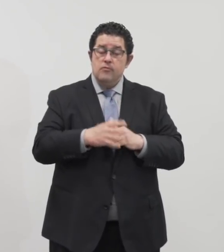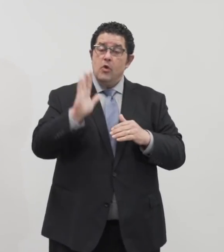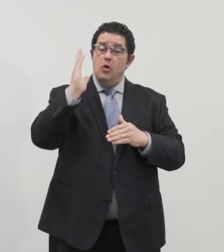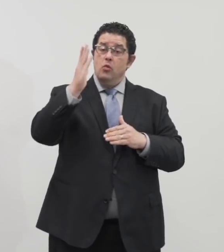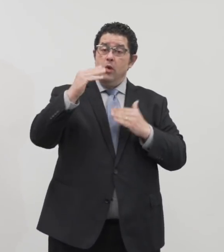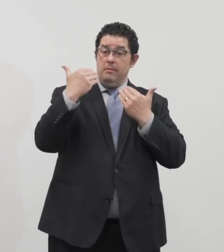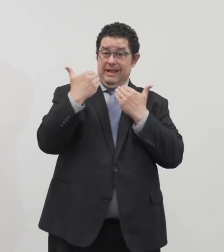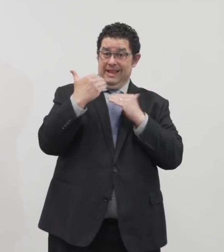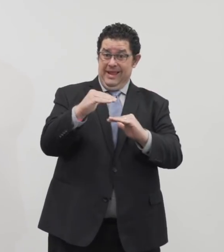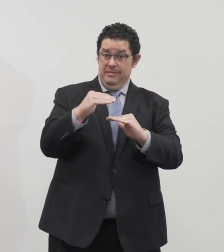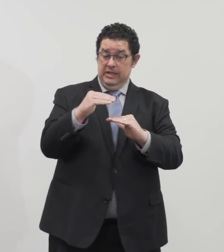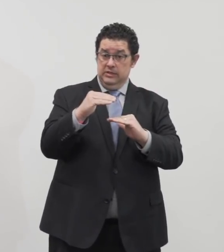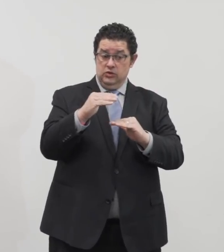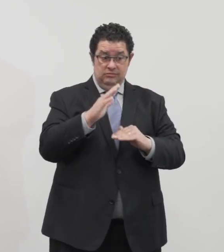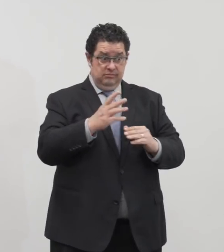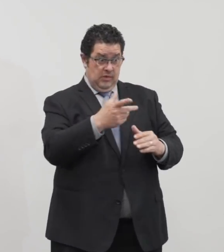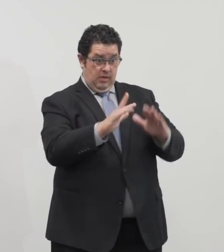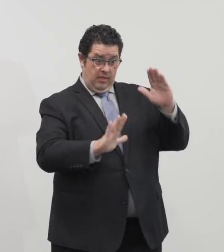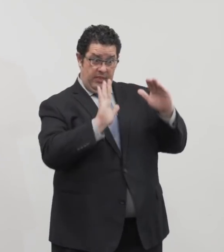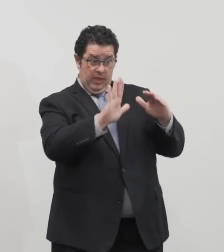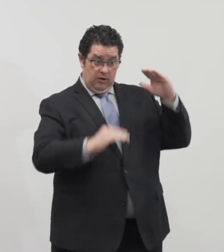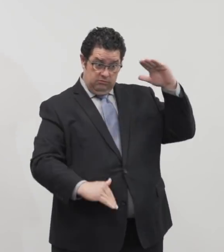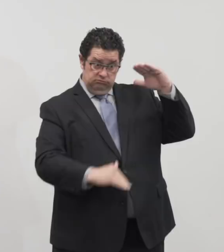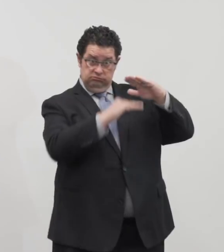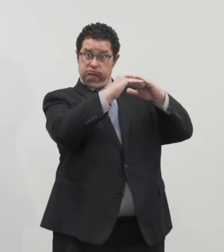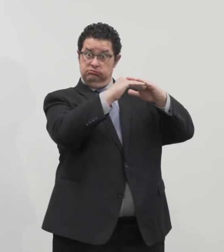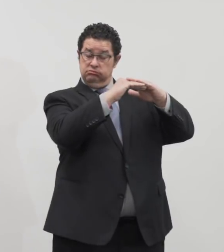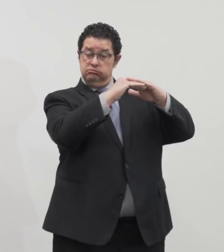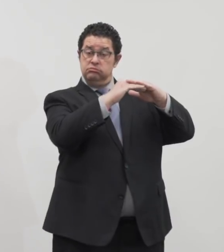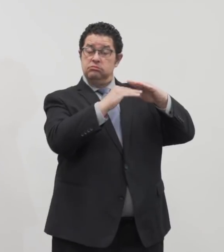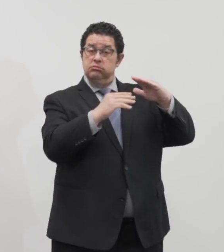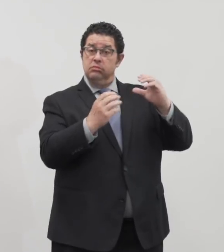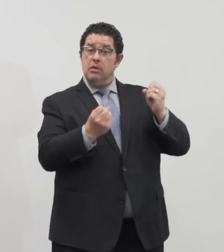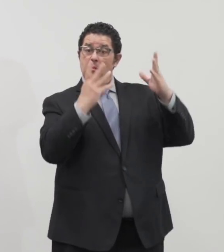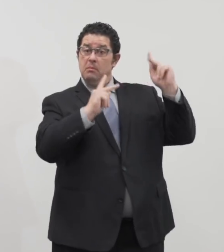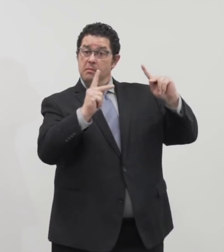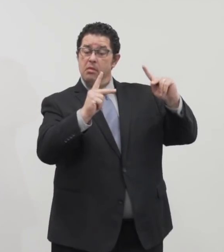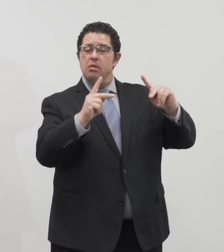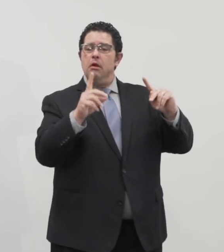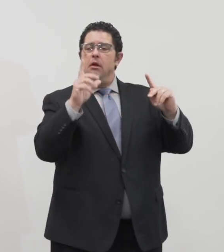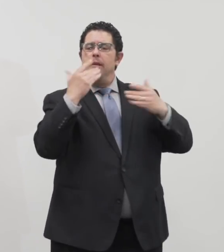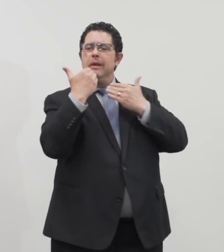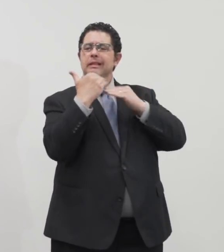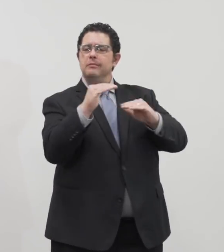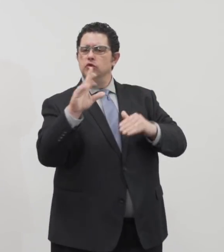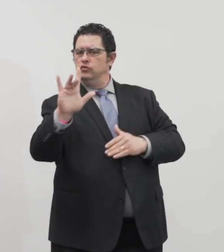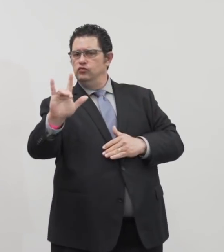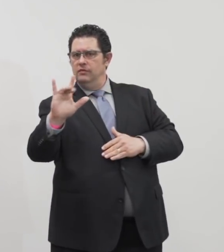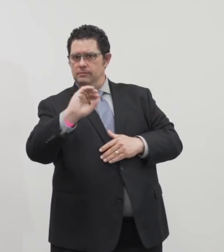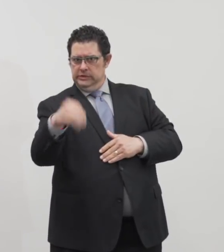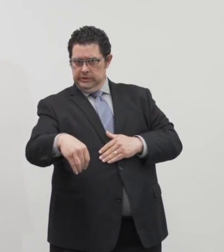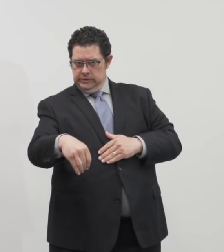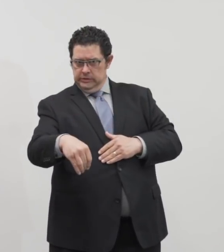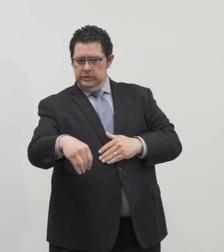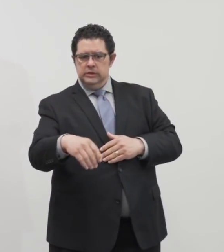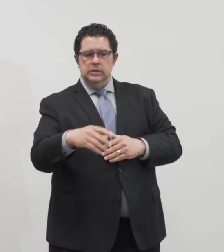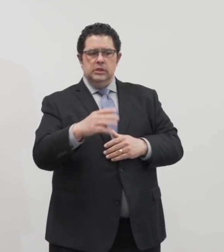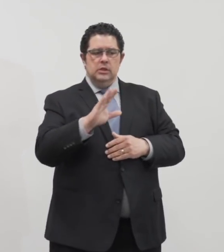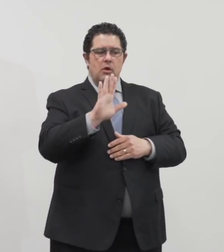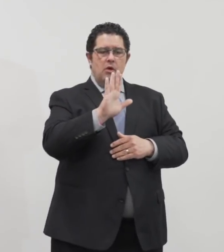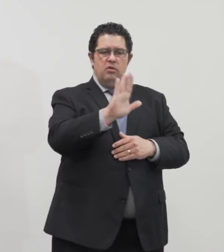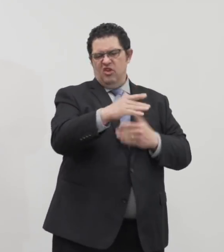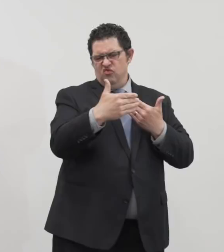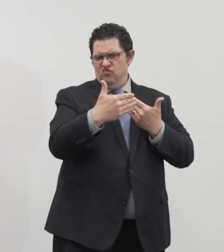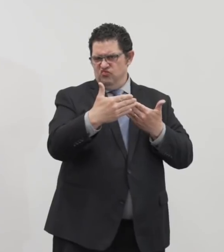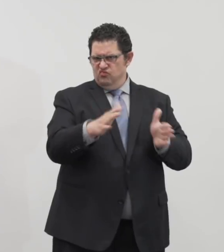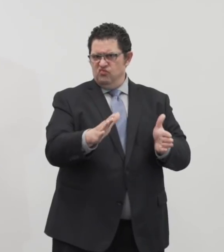25% occupancy of their rooms or buildings based on building